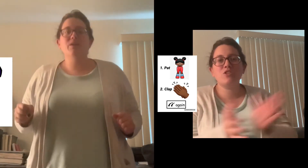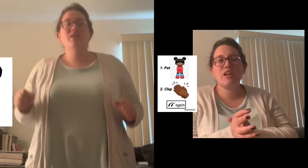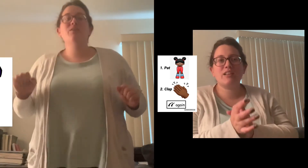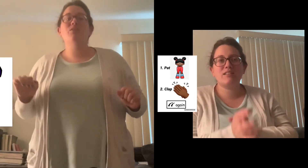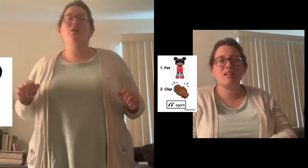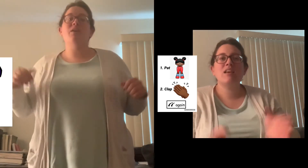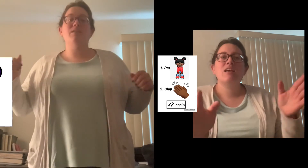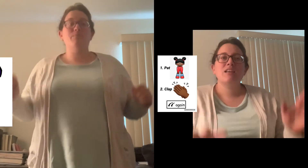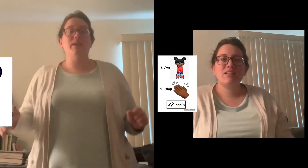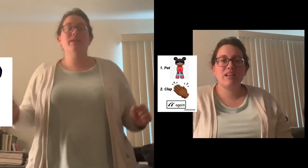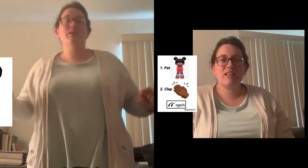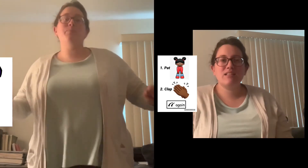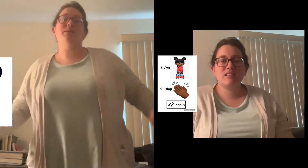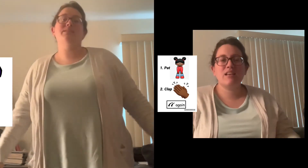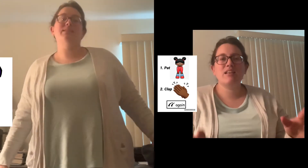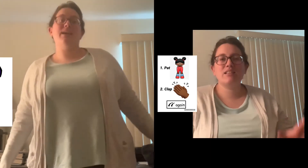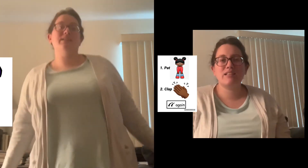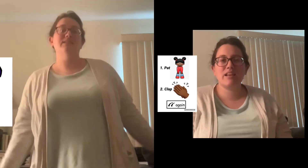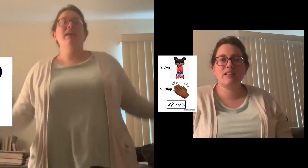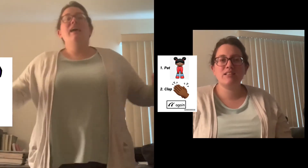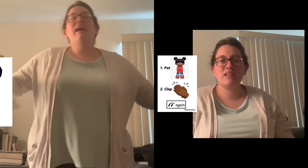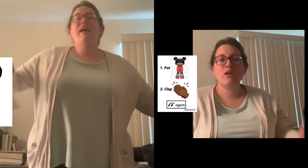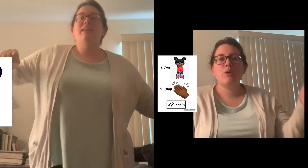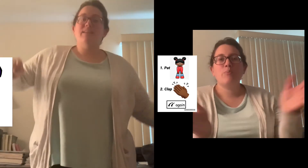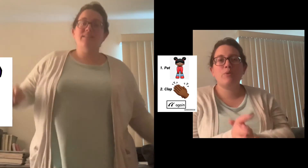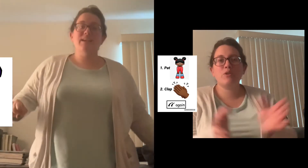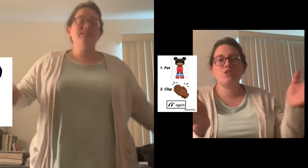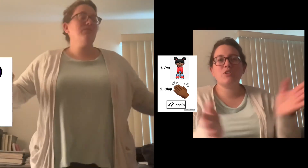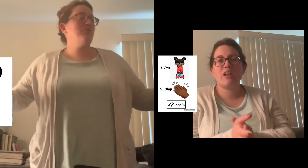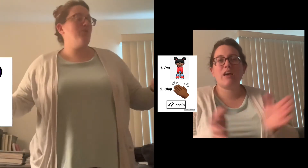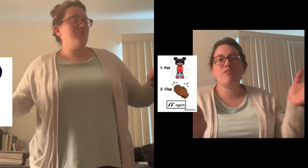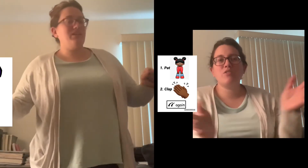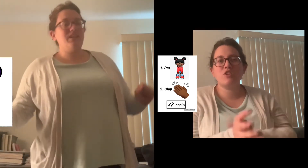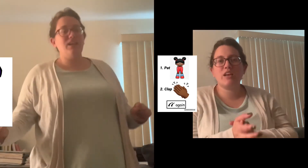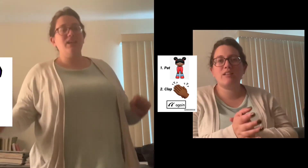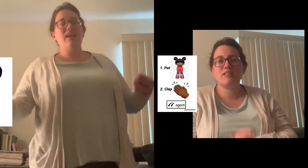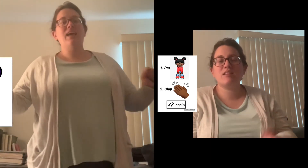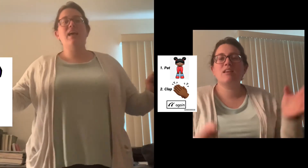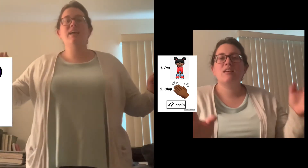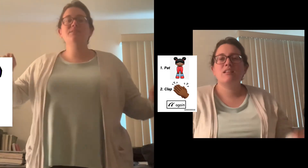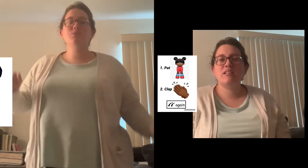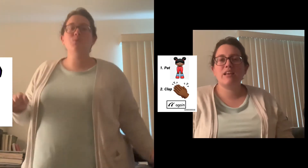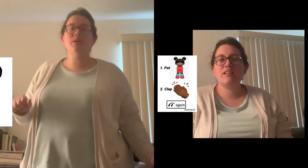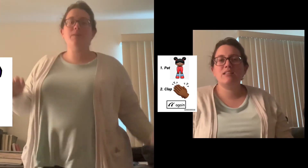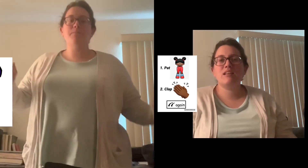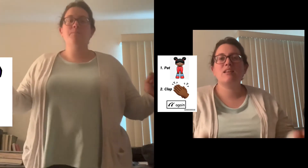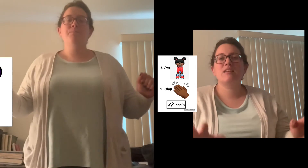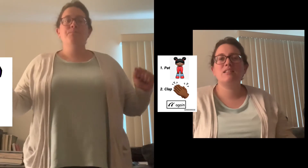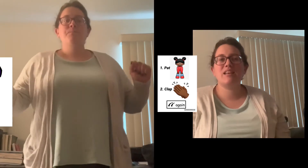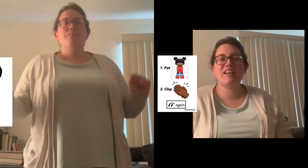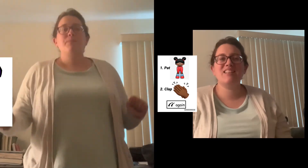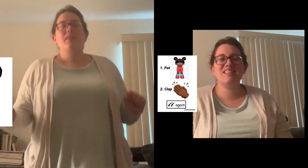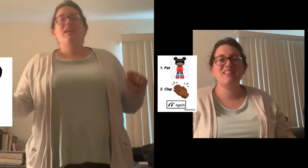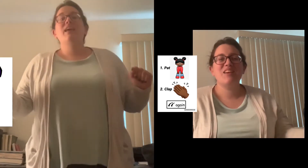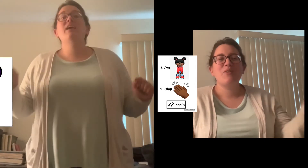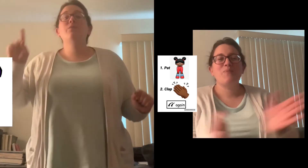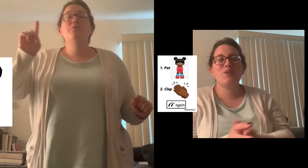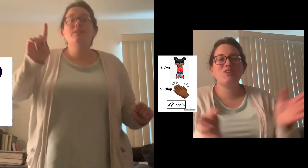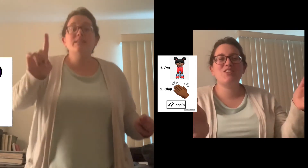thought he'd make up a dance and he danced it for the king and queen. If he did